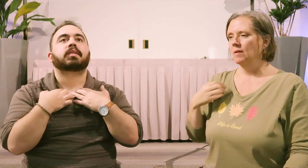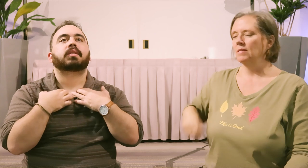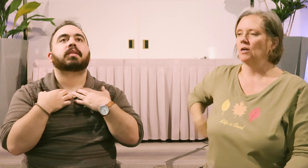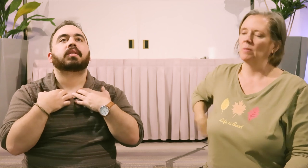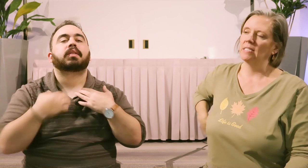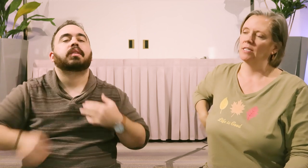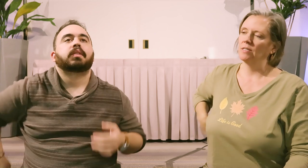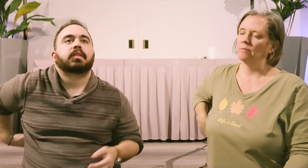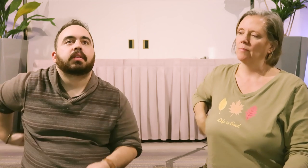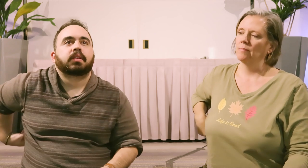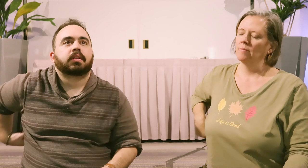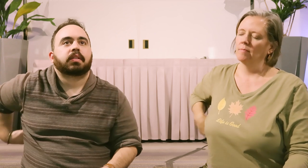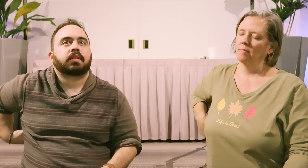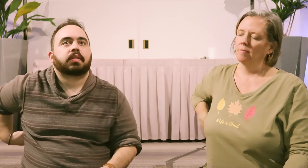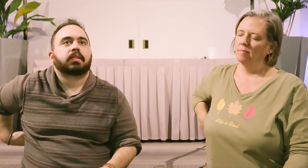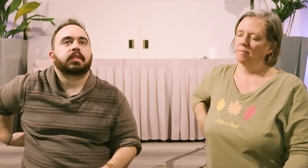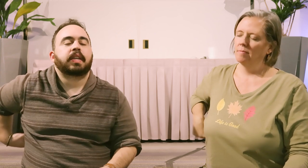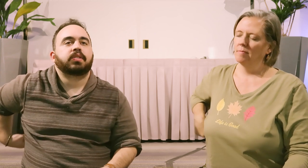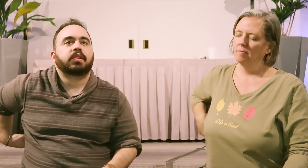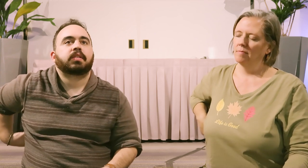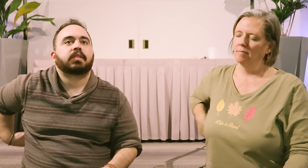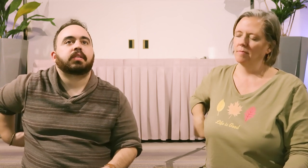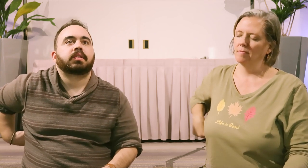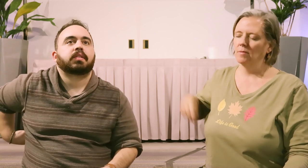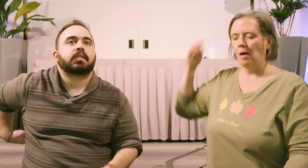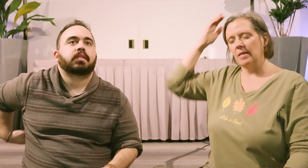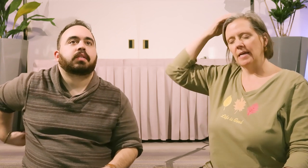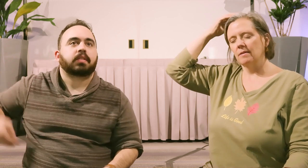Under the ear on this tension. This tension. Top of the head.